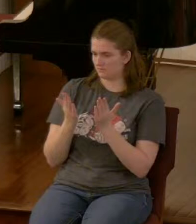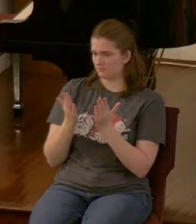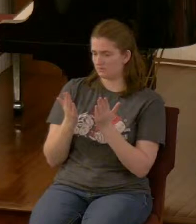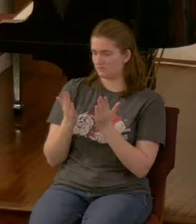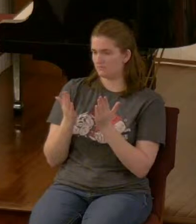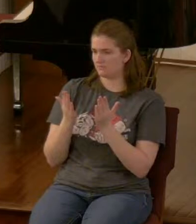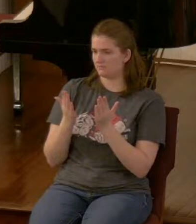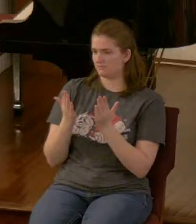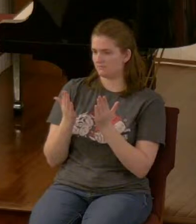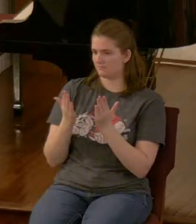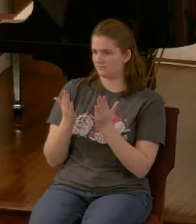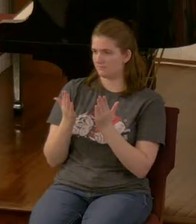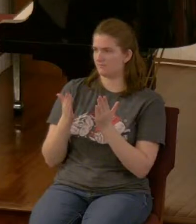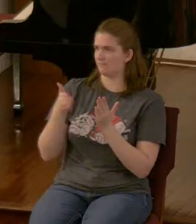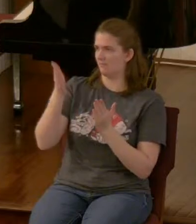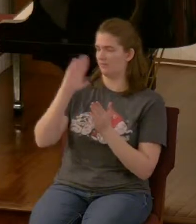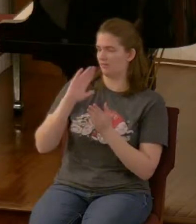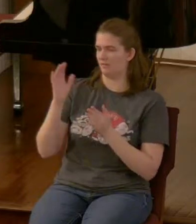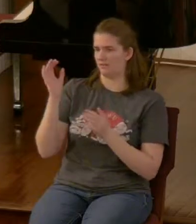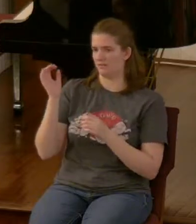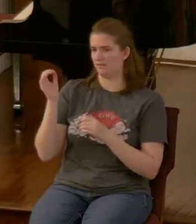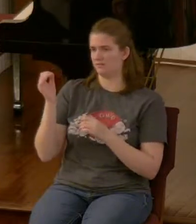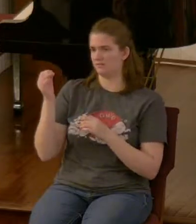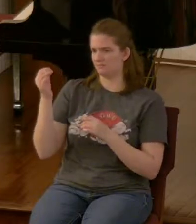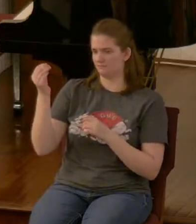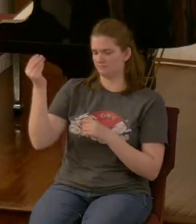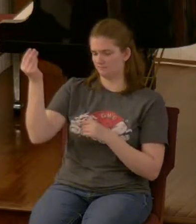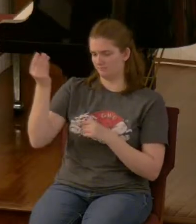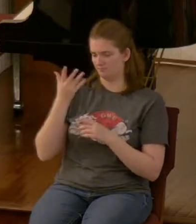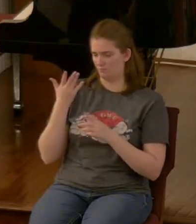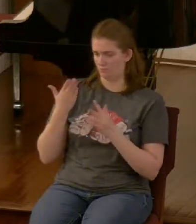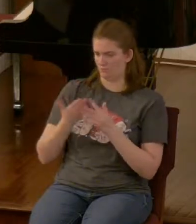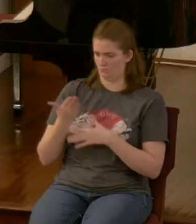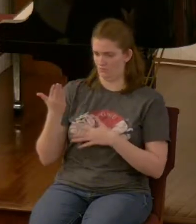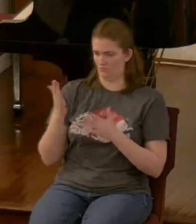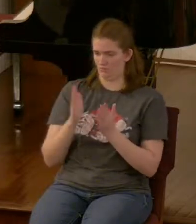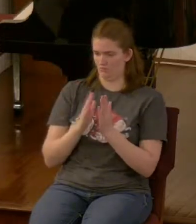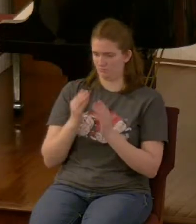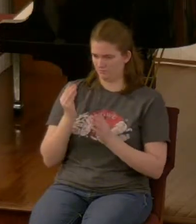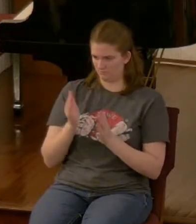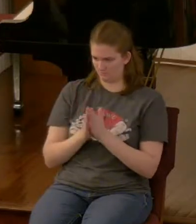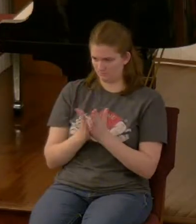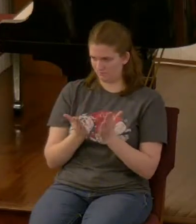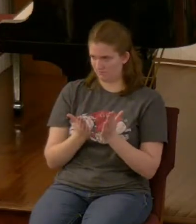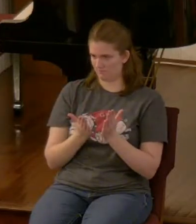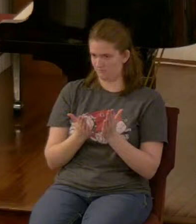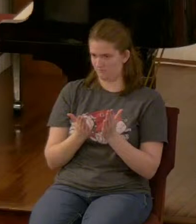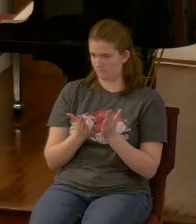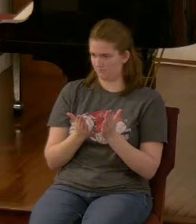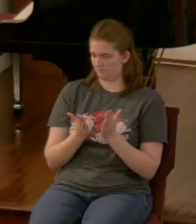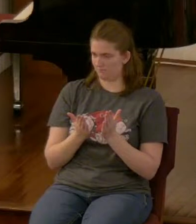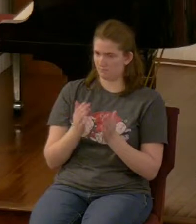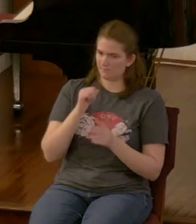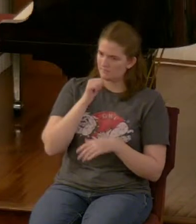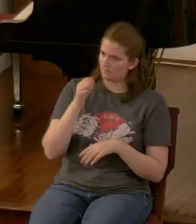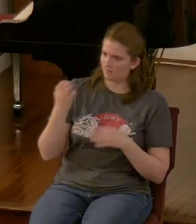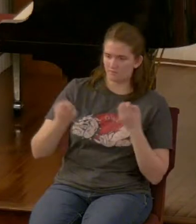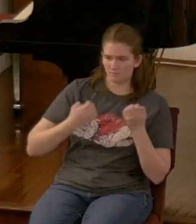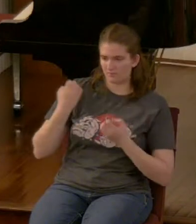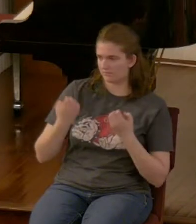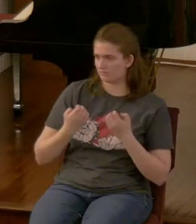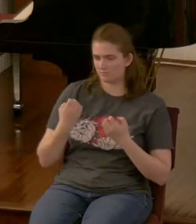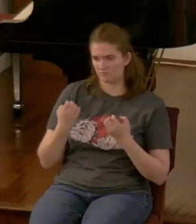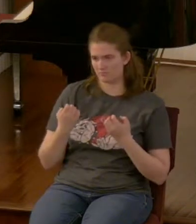is how God speaks to us this is not an emotional book